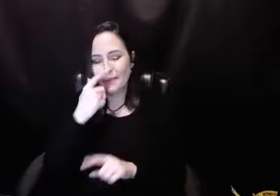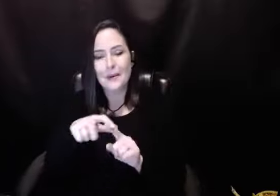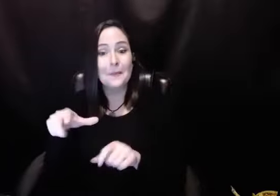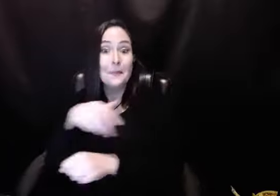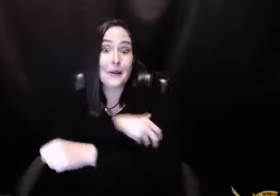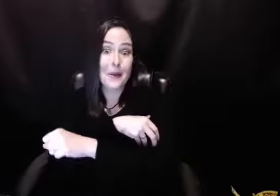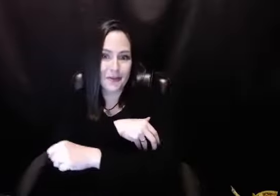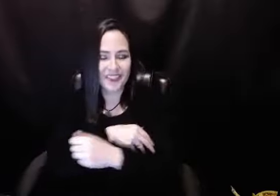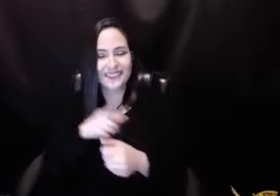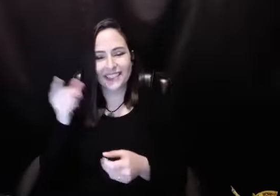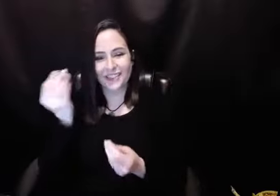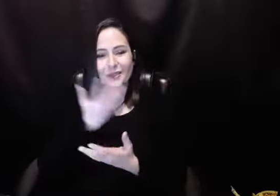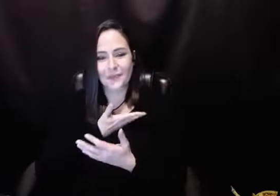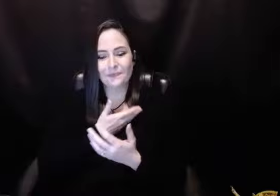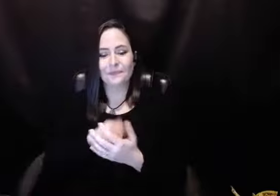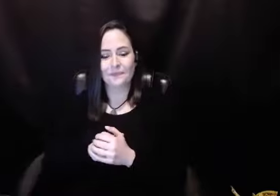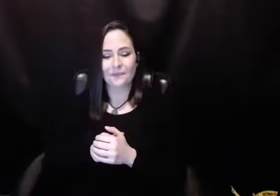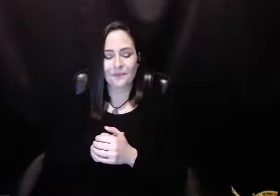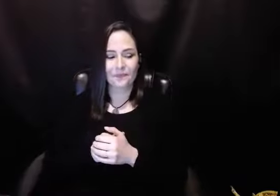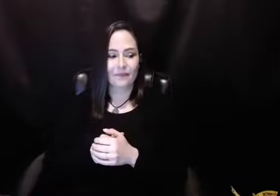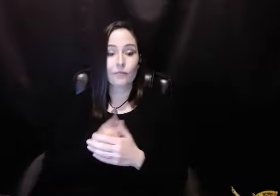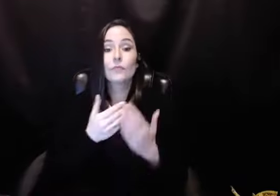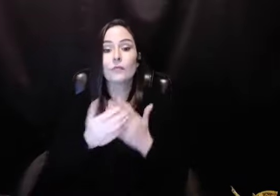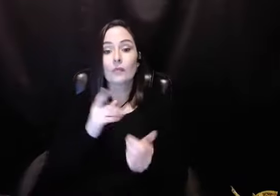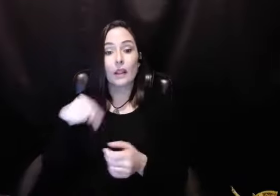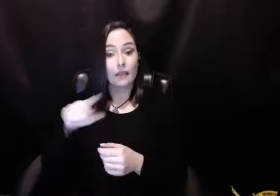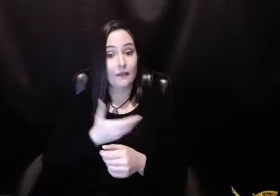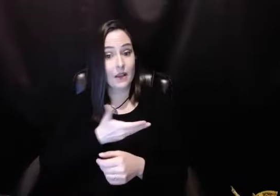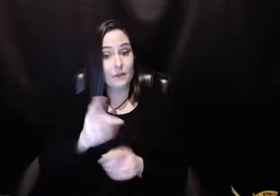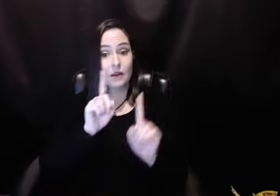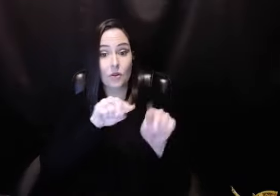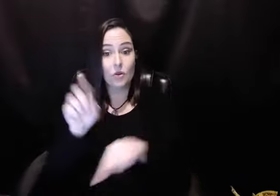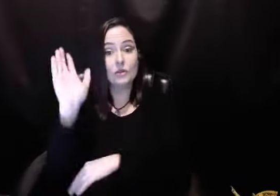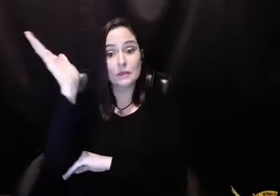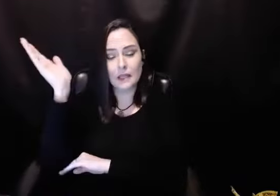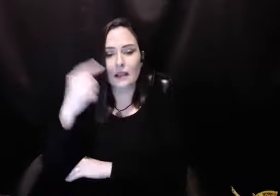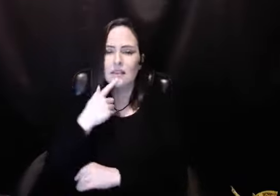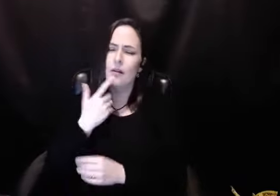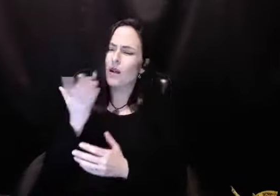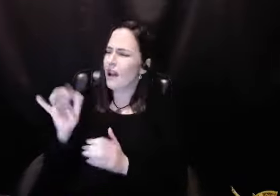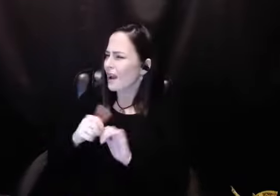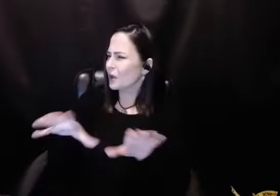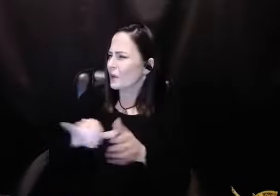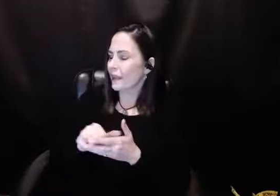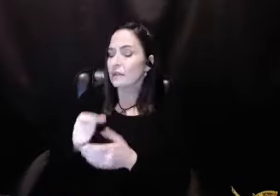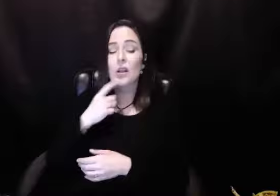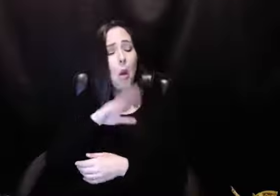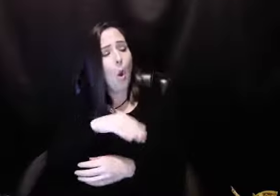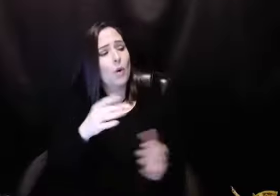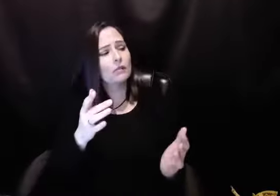just a beautiful, another beautiful, really funny, but very, very powerful thing that she said to me. And when I got invited to